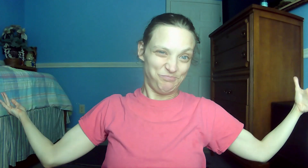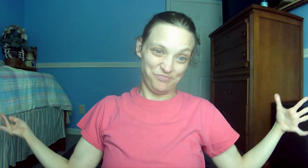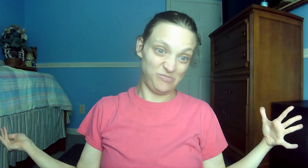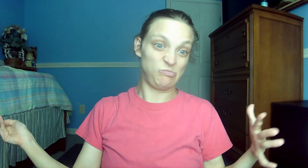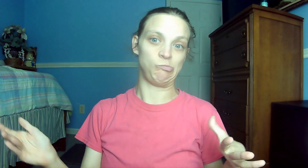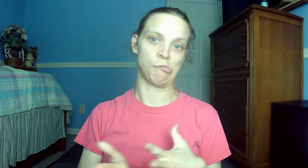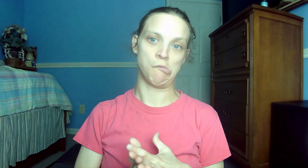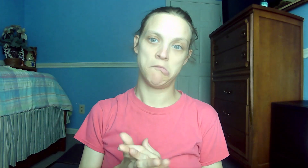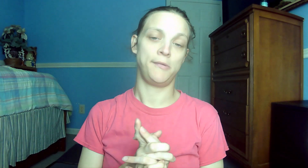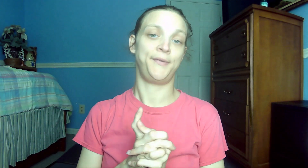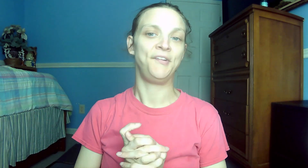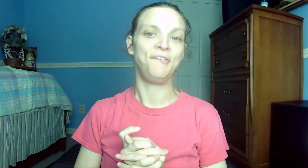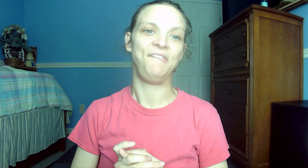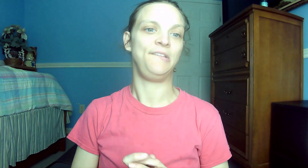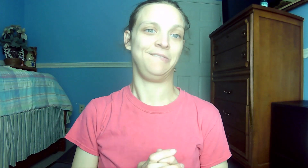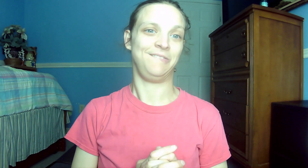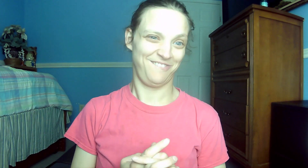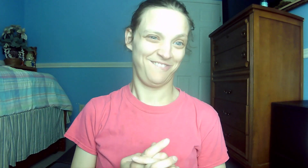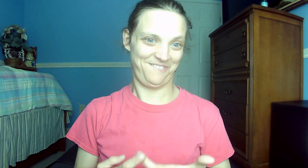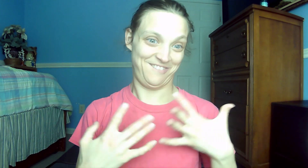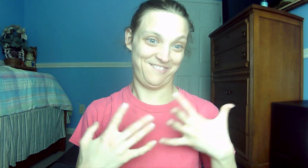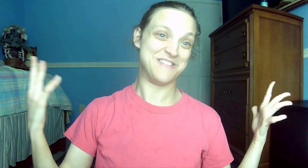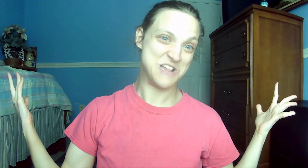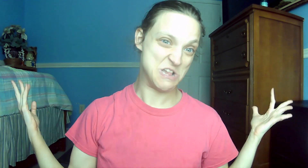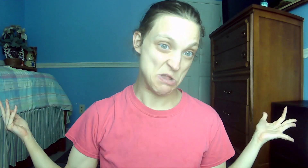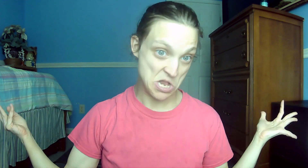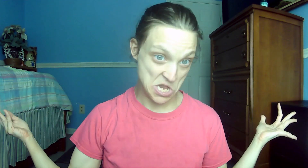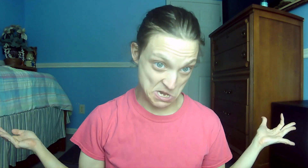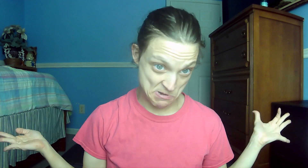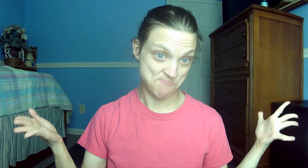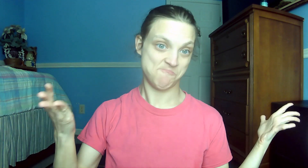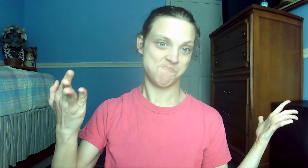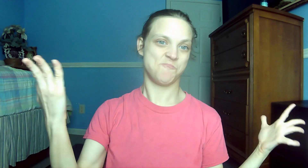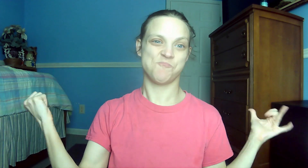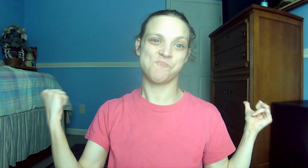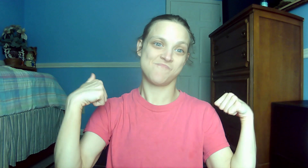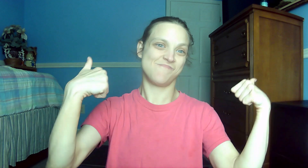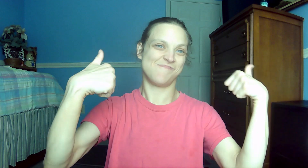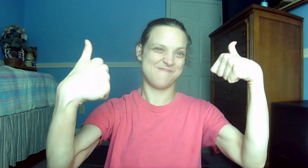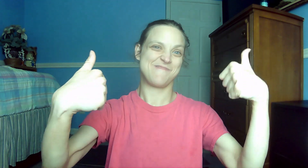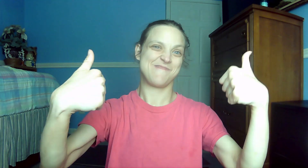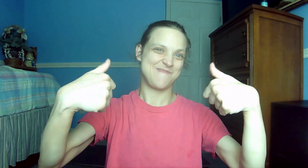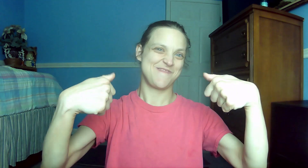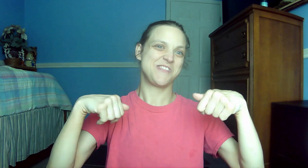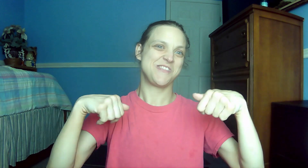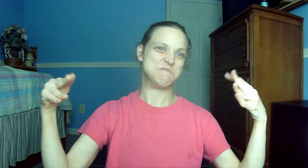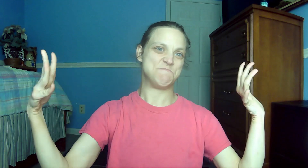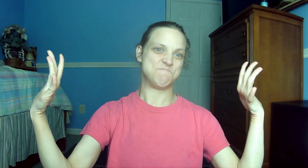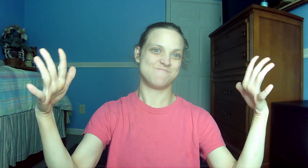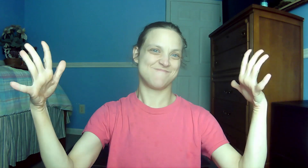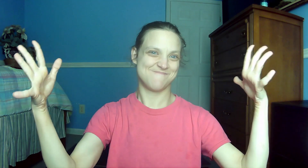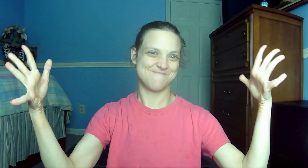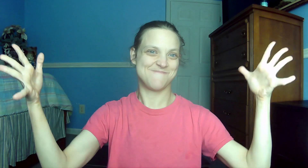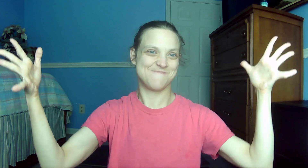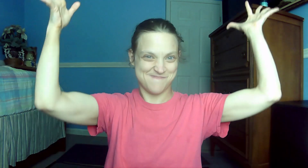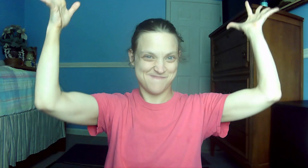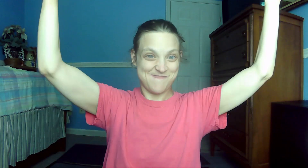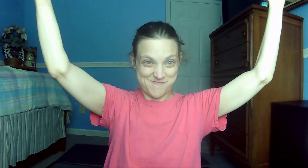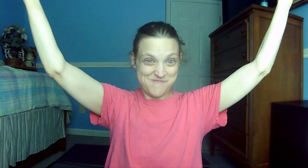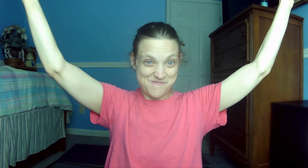Romans 12.1 Therefore, I urge you, brothers and sisters, in view of God's mercy, to offer your bodies as